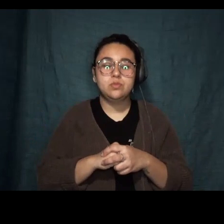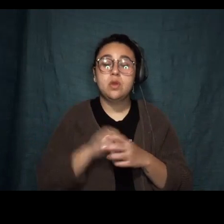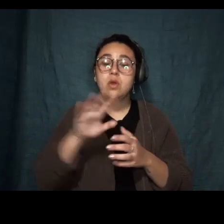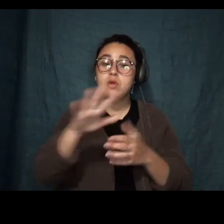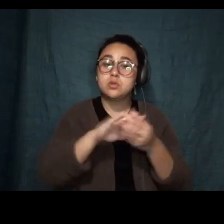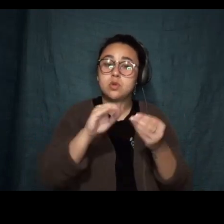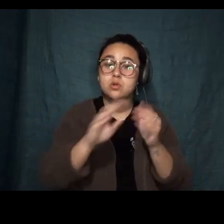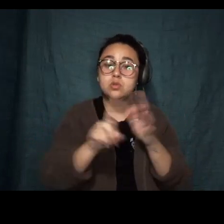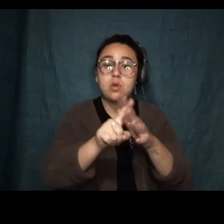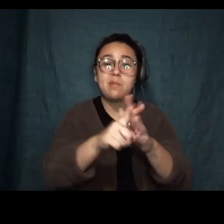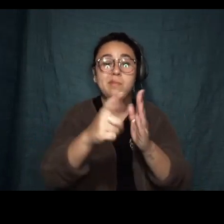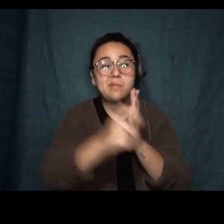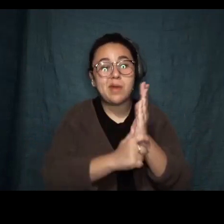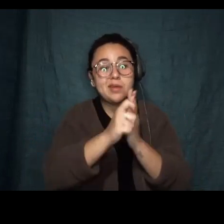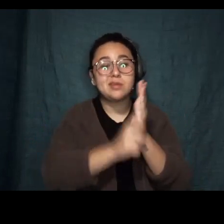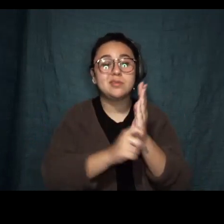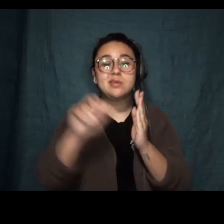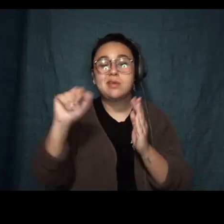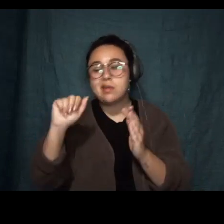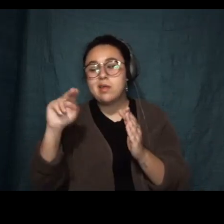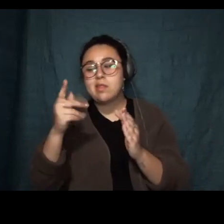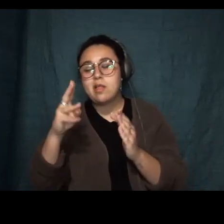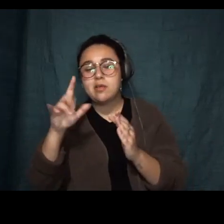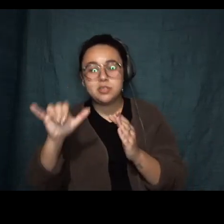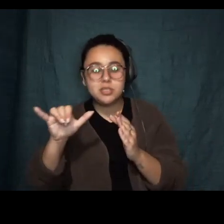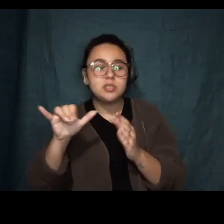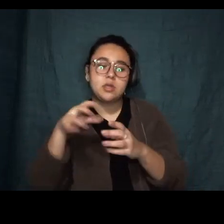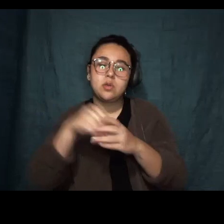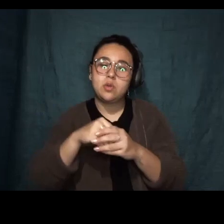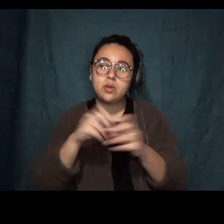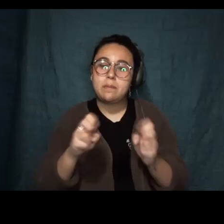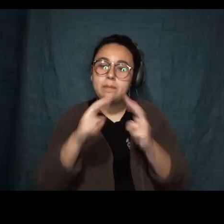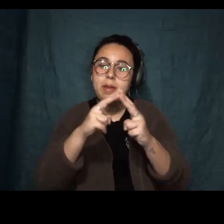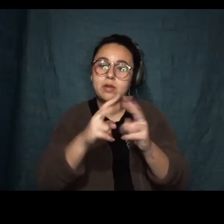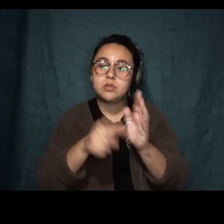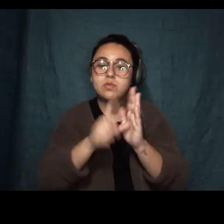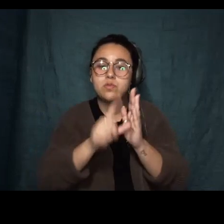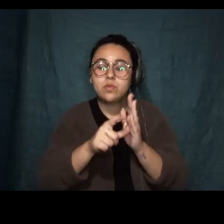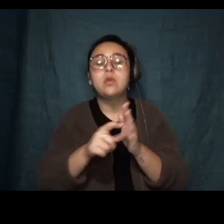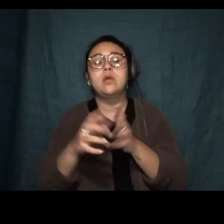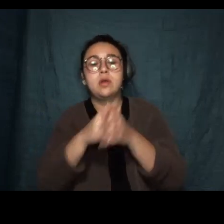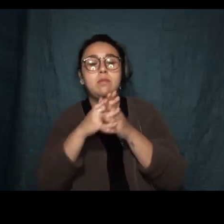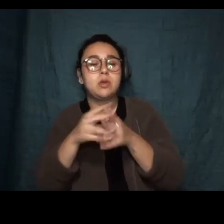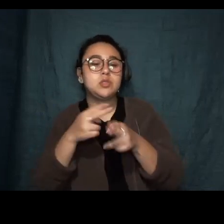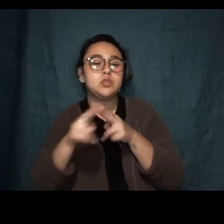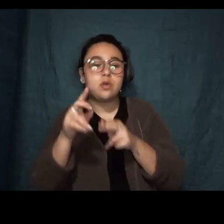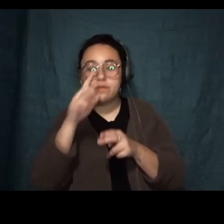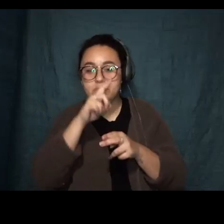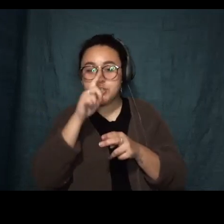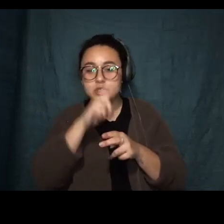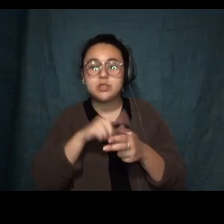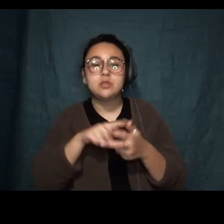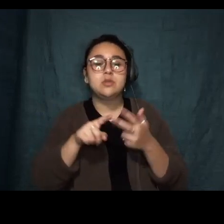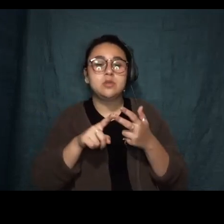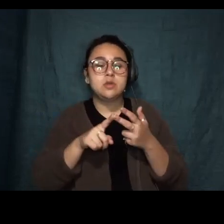have appeared in magazines and anthologies, including The Paris Review, American Short Fiction, Callaloo, The Best American Short Story, and The Best